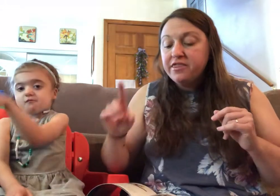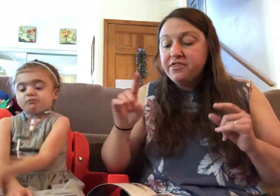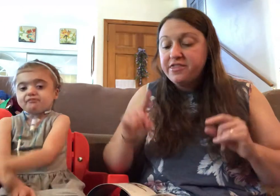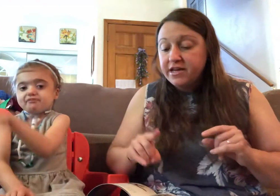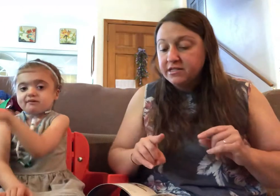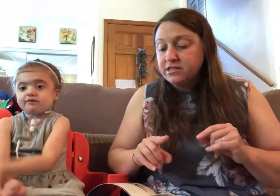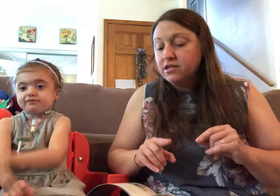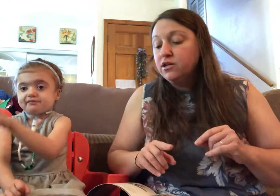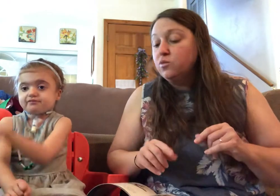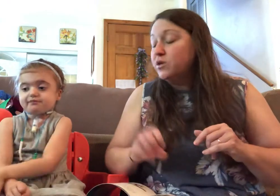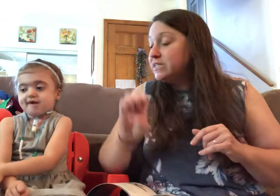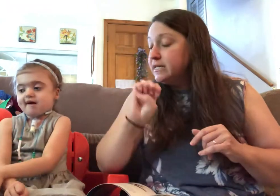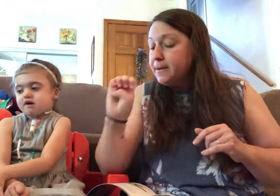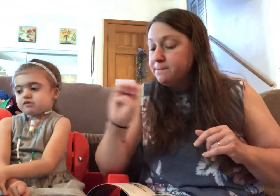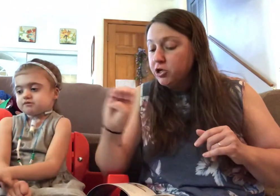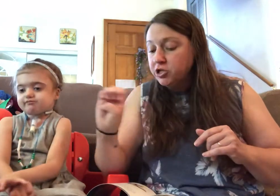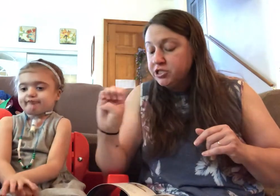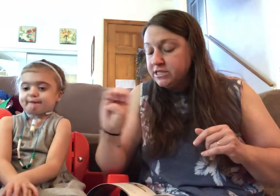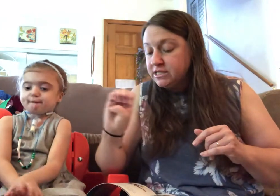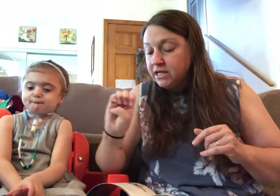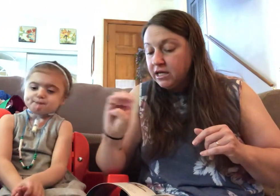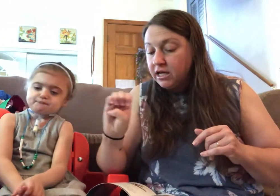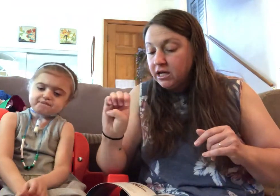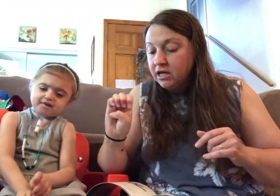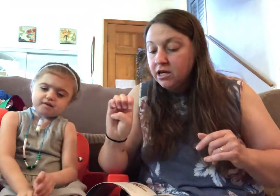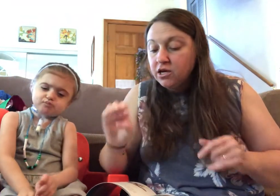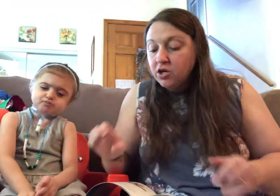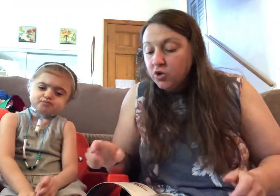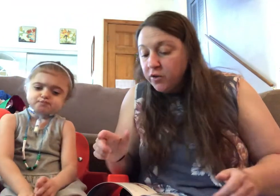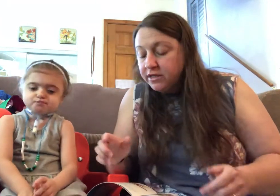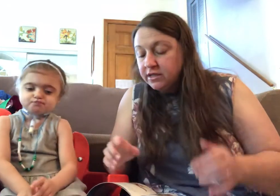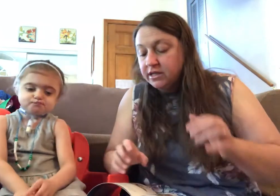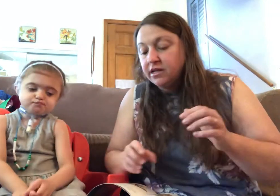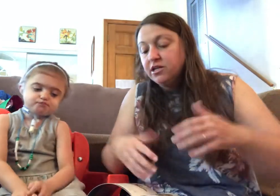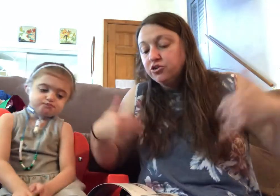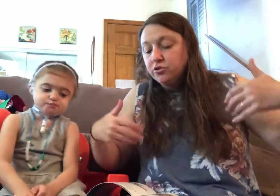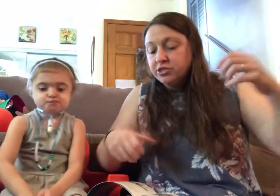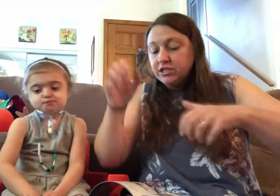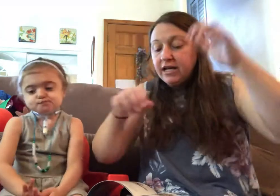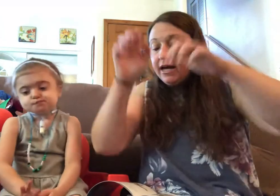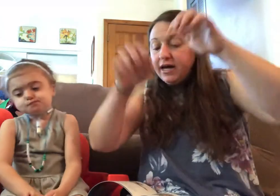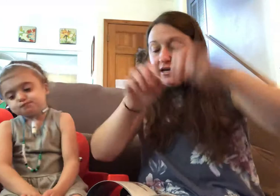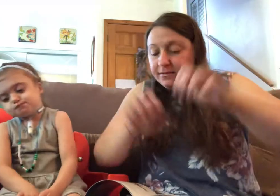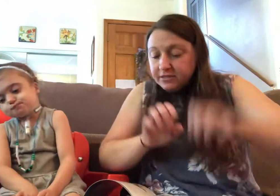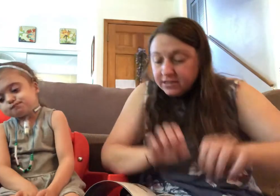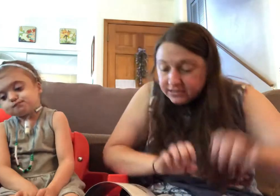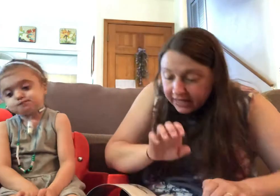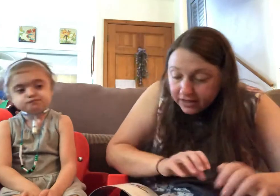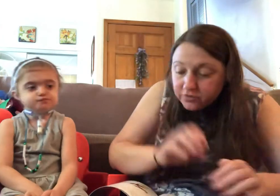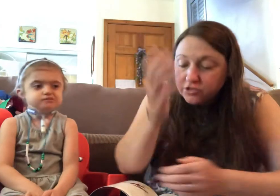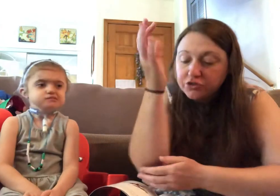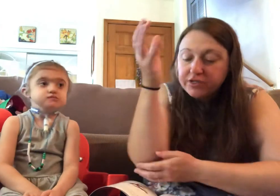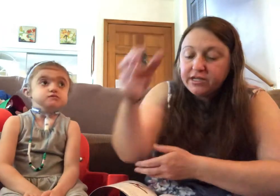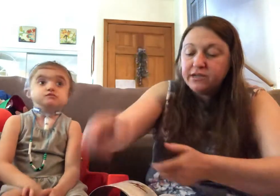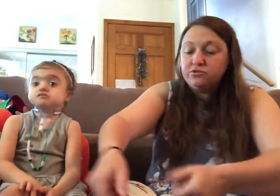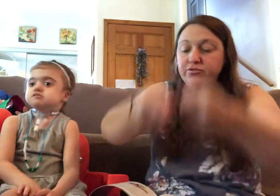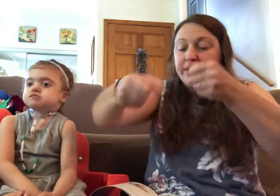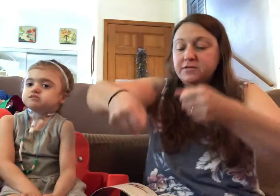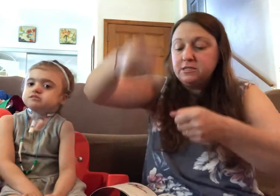This was an emergency. Quickly, George climbed down the tree and grabbed his